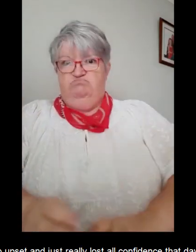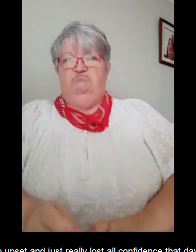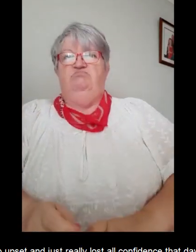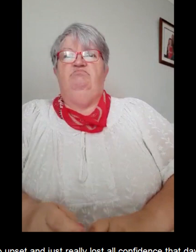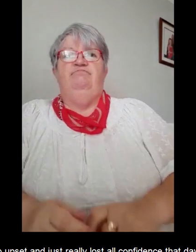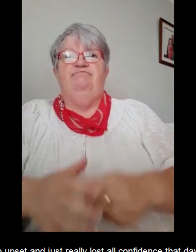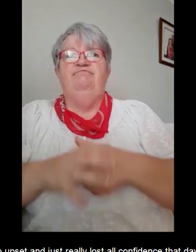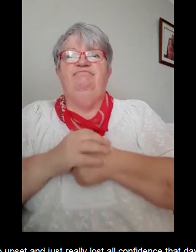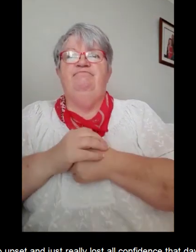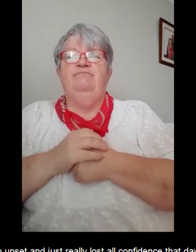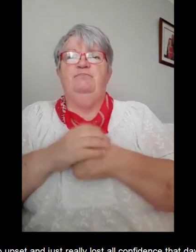He was so hurt.